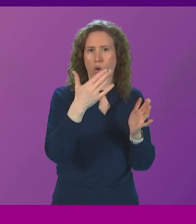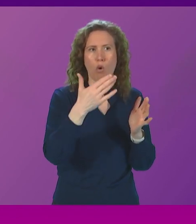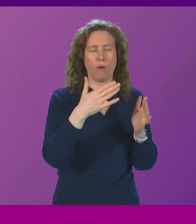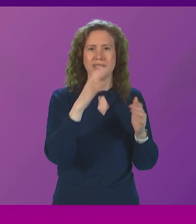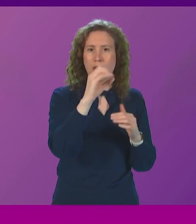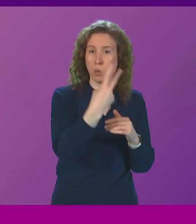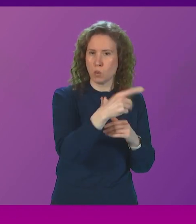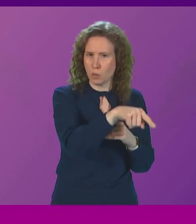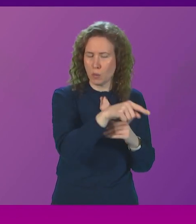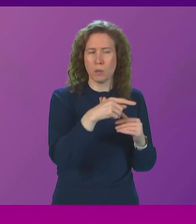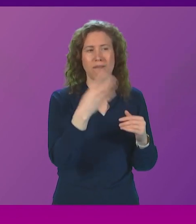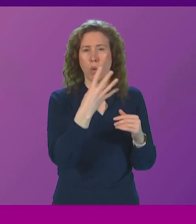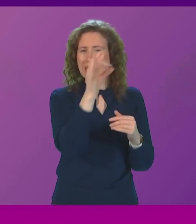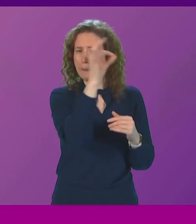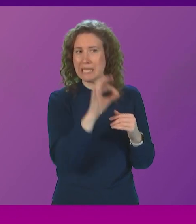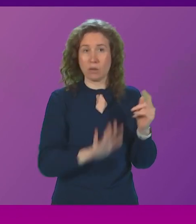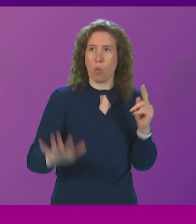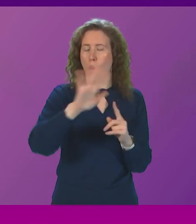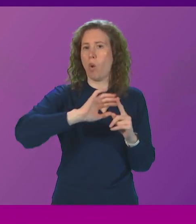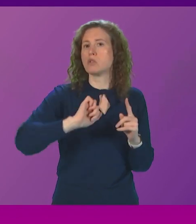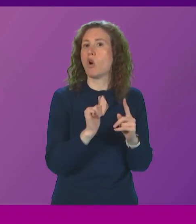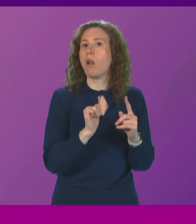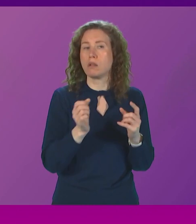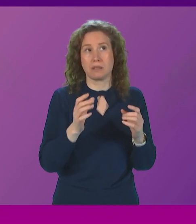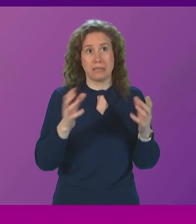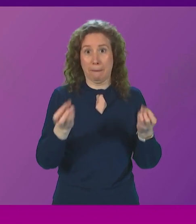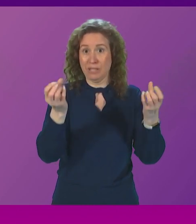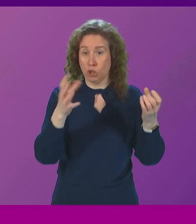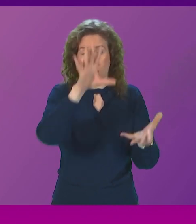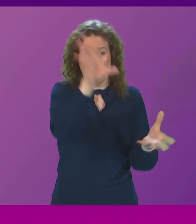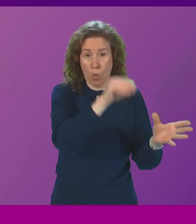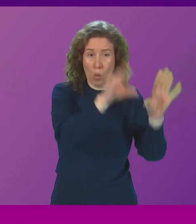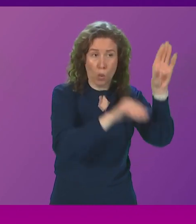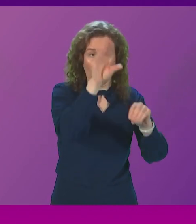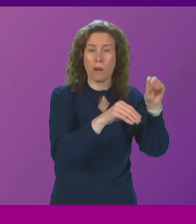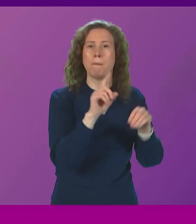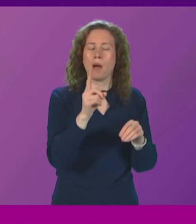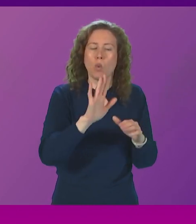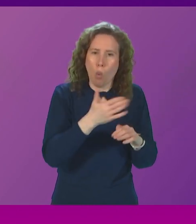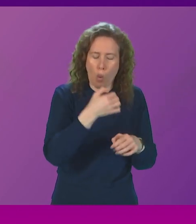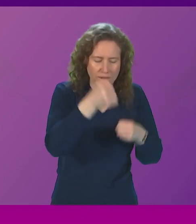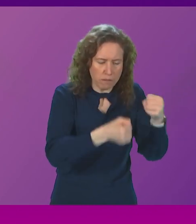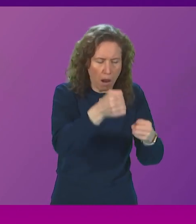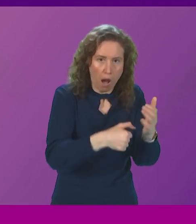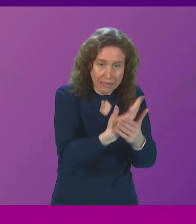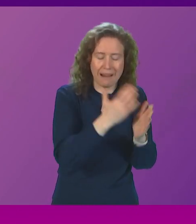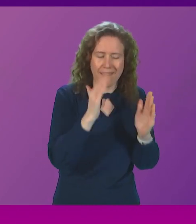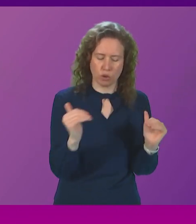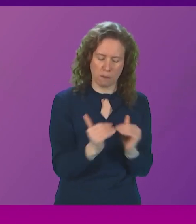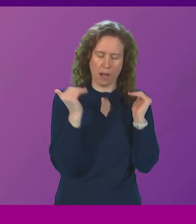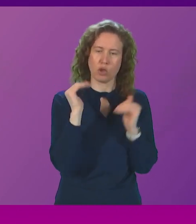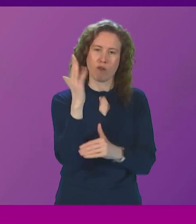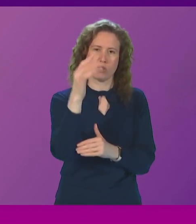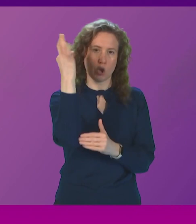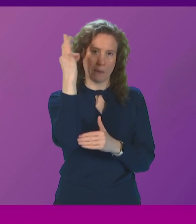about 14% of all Scotland's gross emissions all grant funded planting must comply with the UK forestry standard